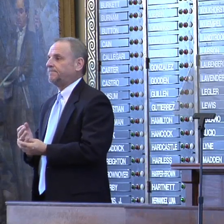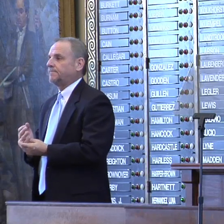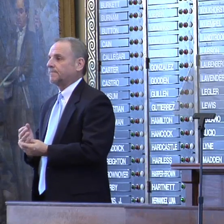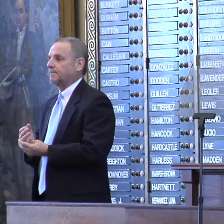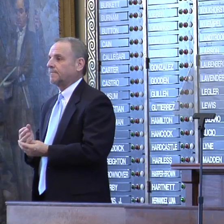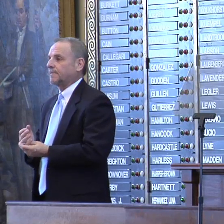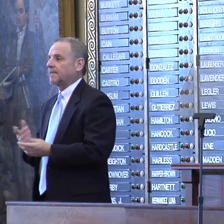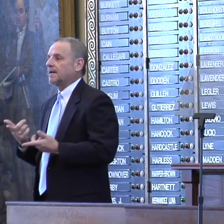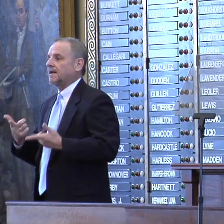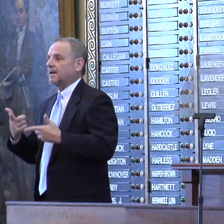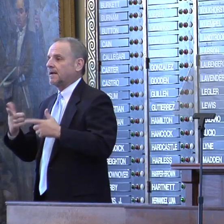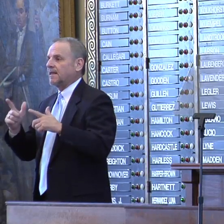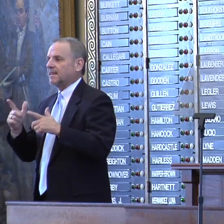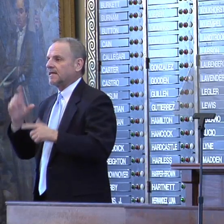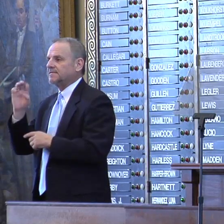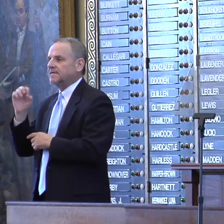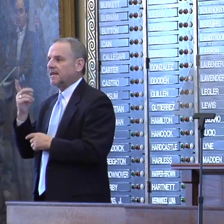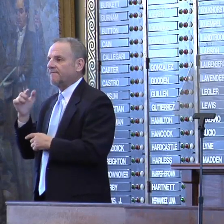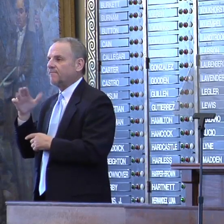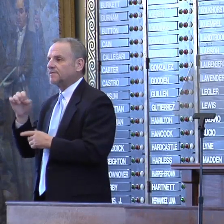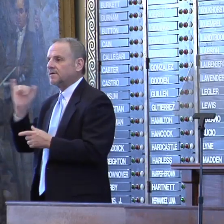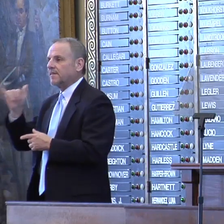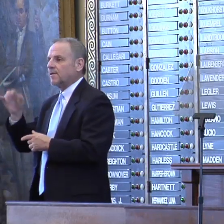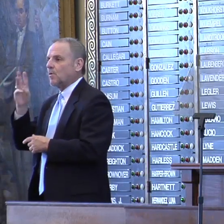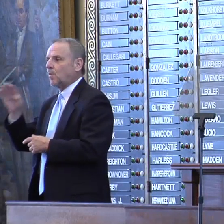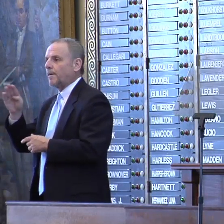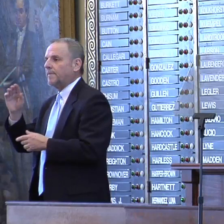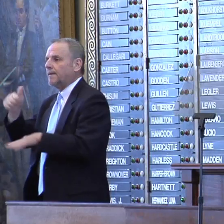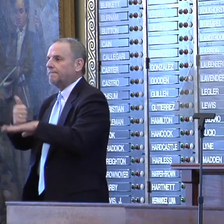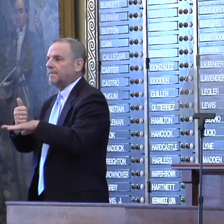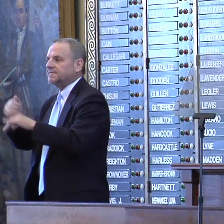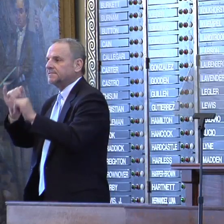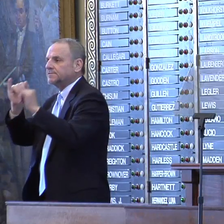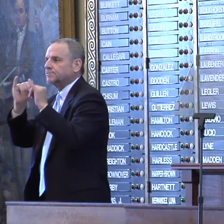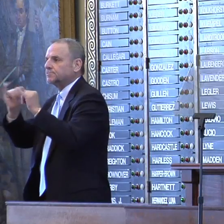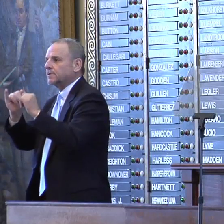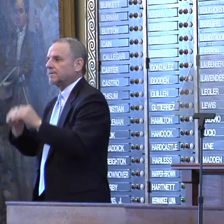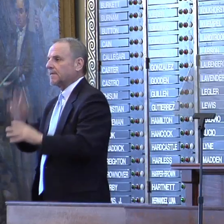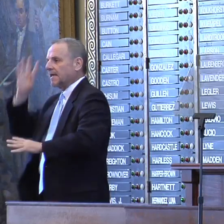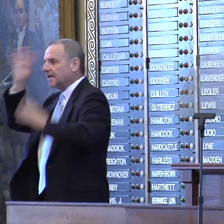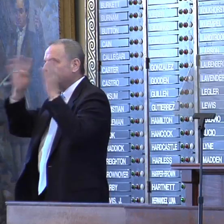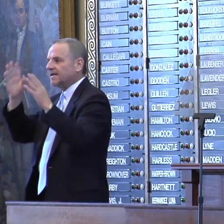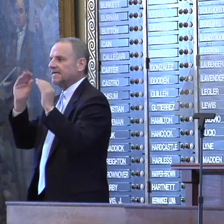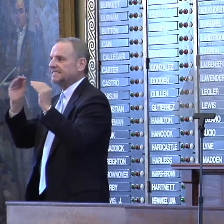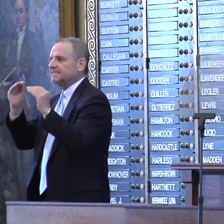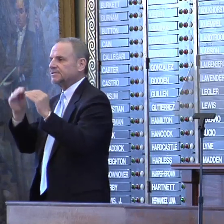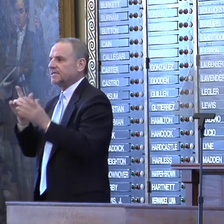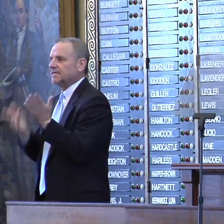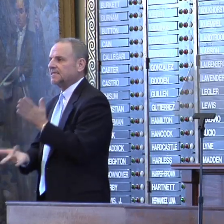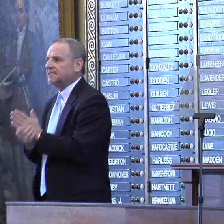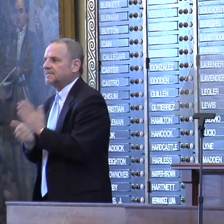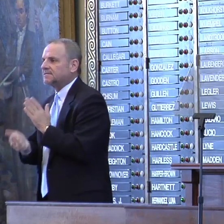Let's leverage those web-based instruction, innovative teaching techniques